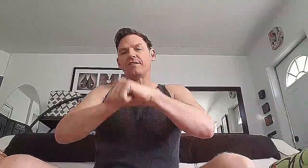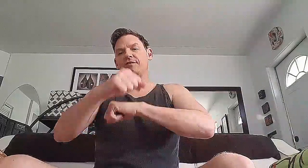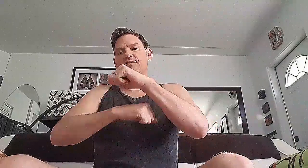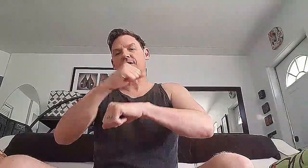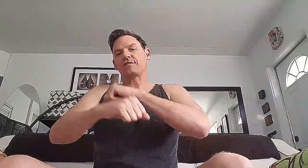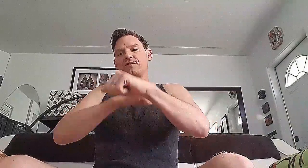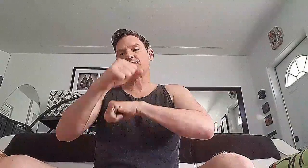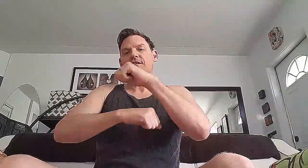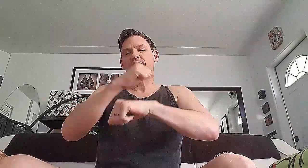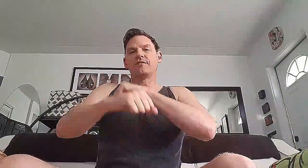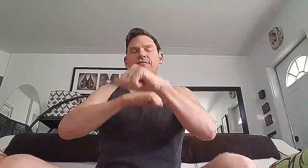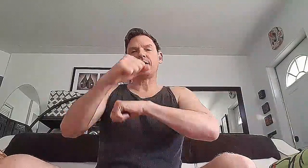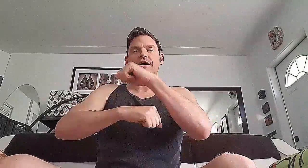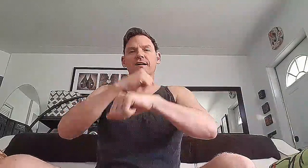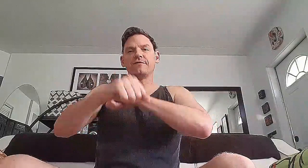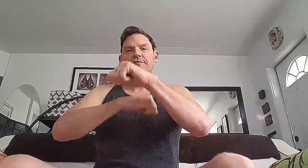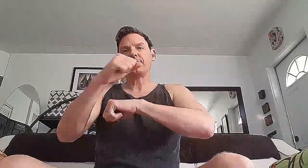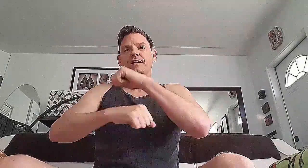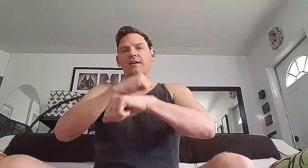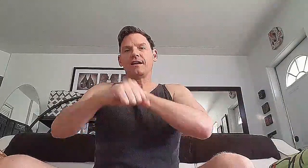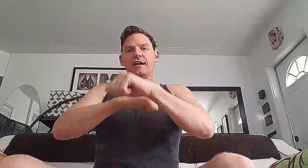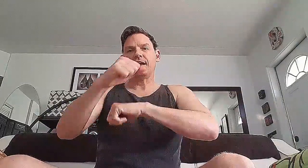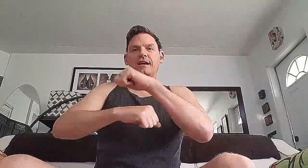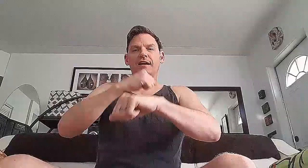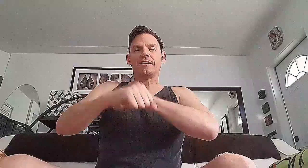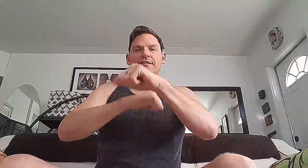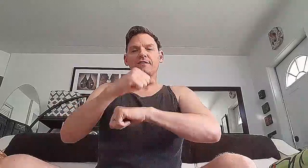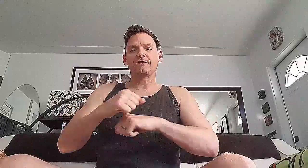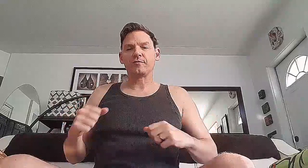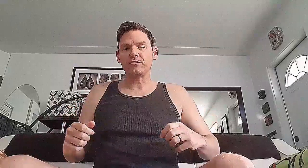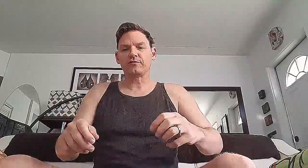six, five. And let's switch.